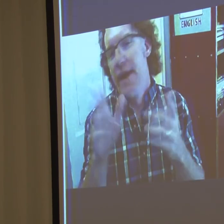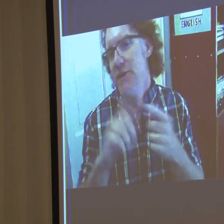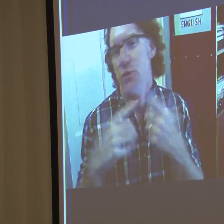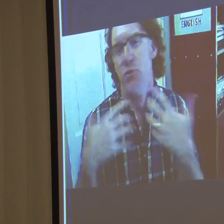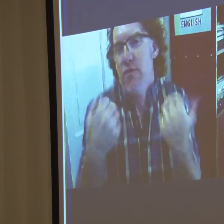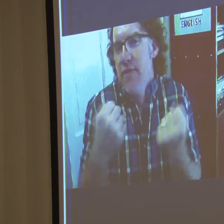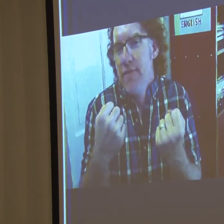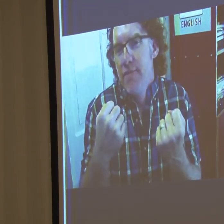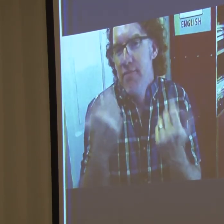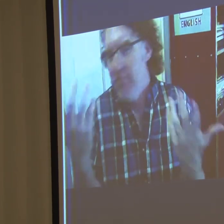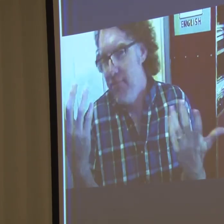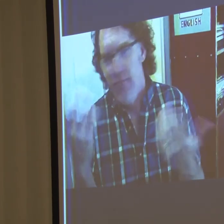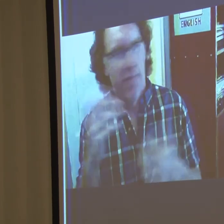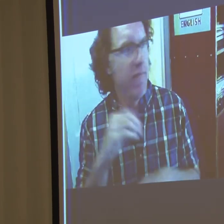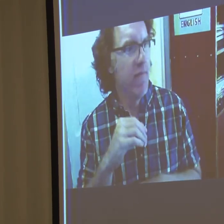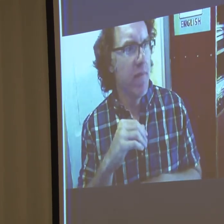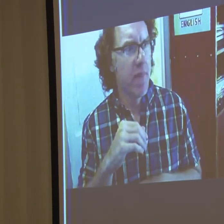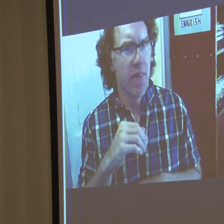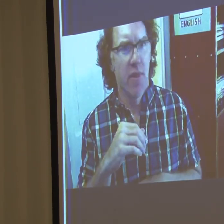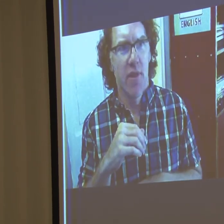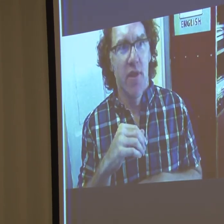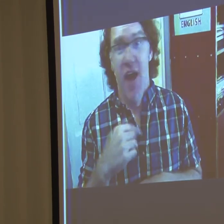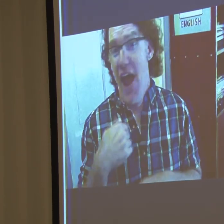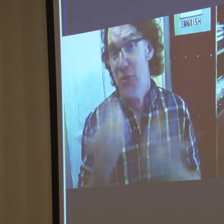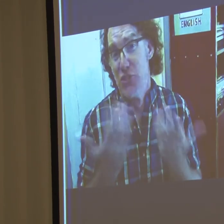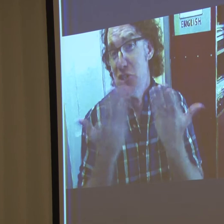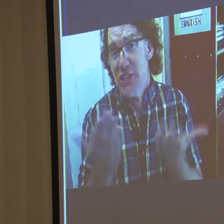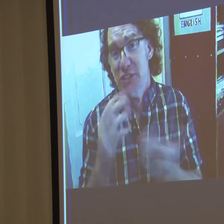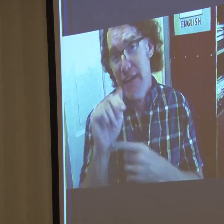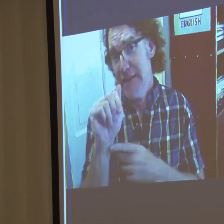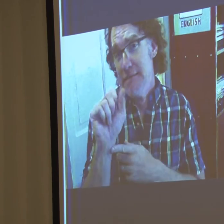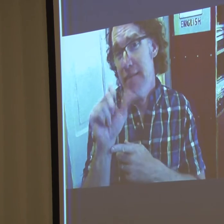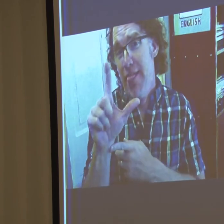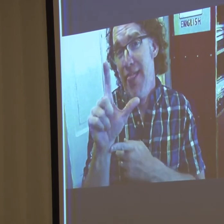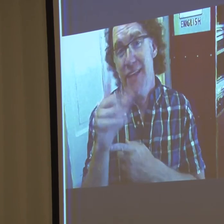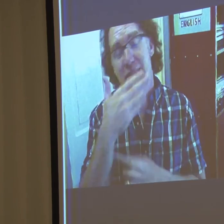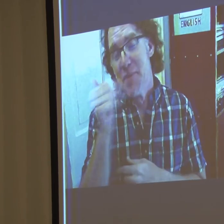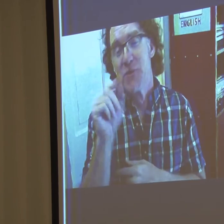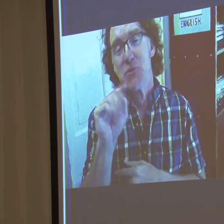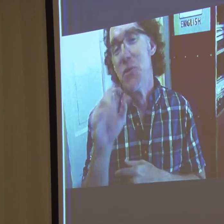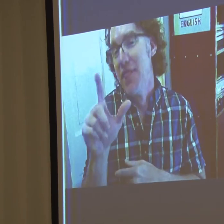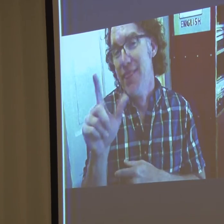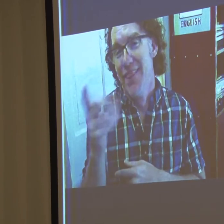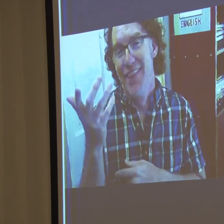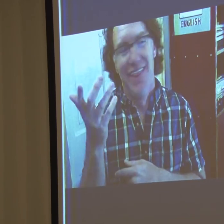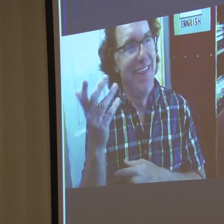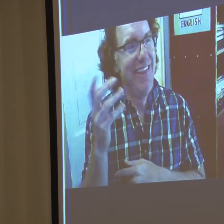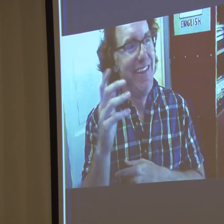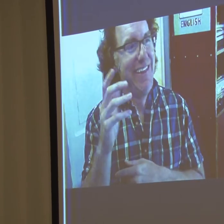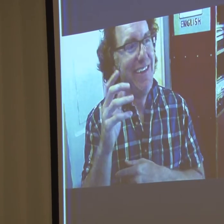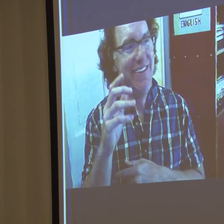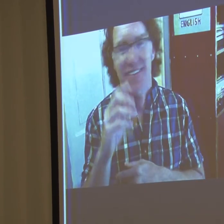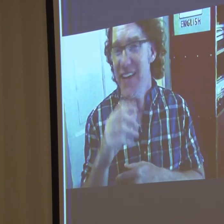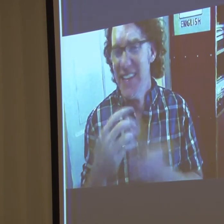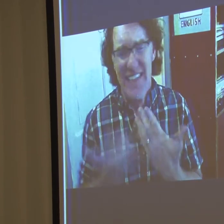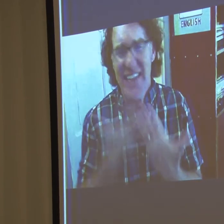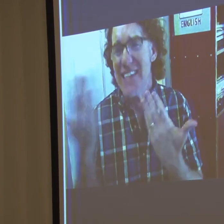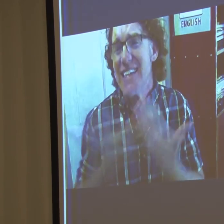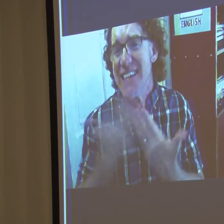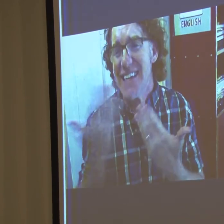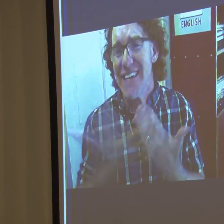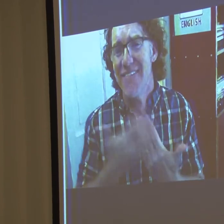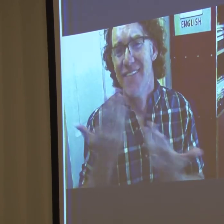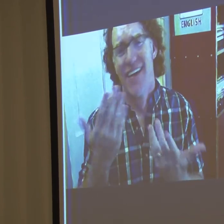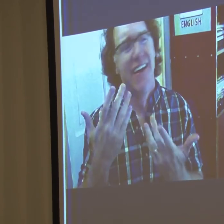nerve damage. There's no way for me to be healed that I know of. But I believe ASL is the best